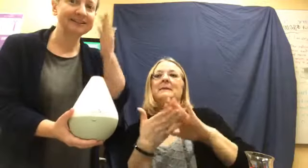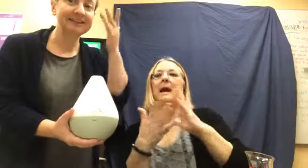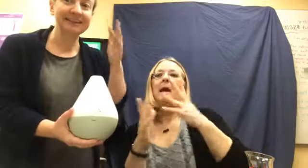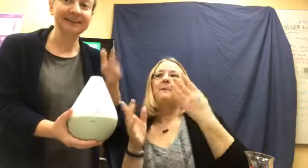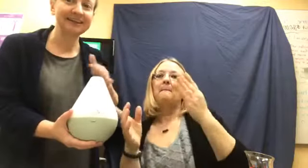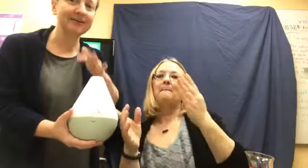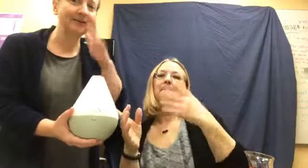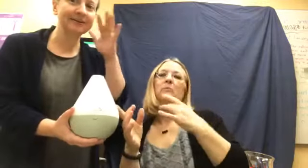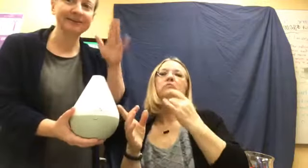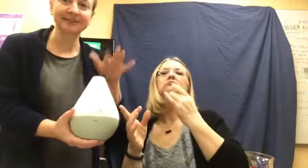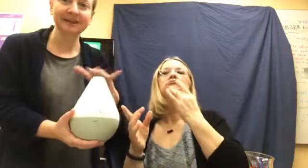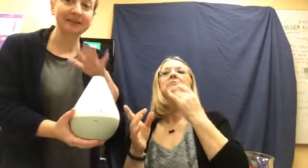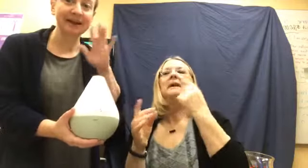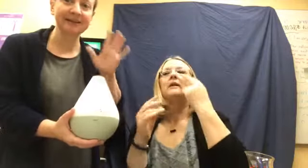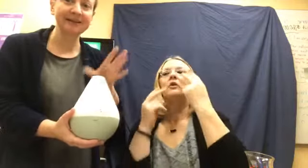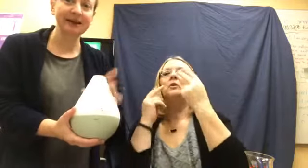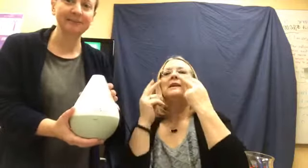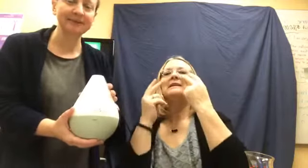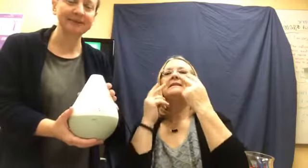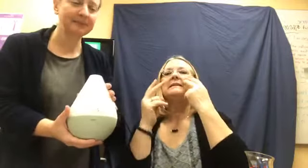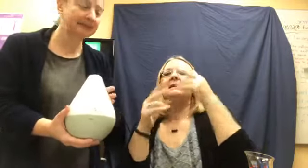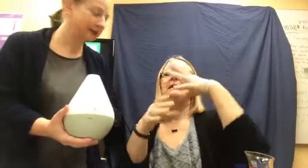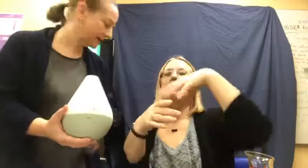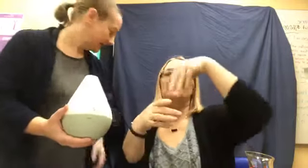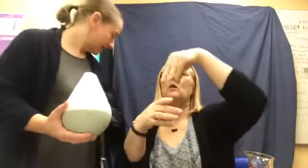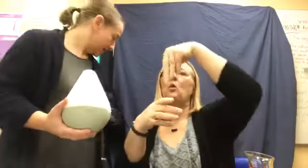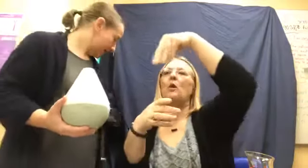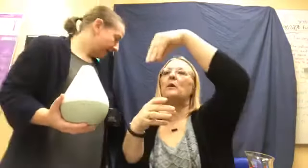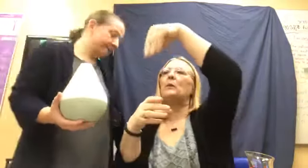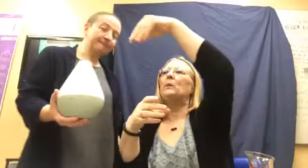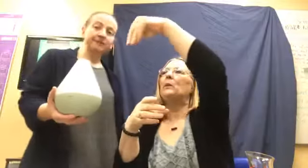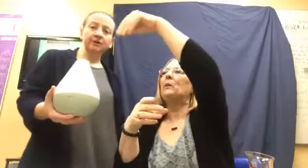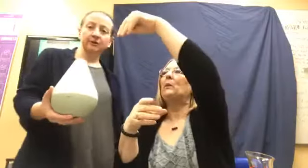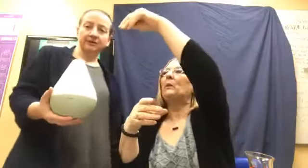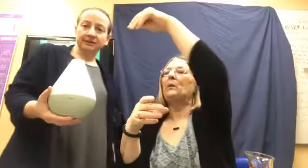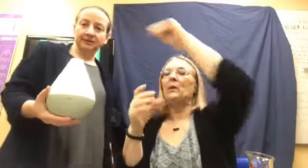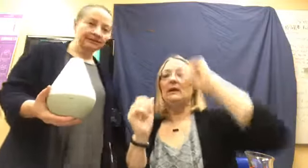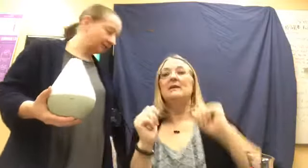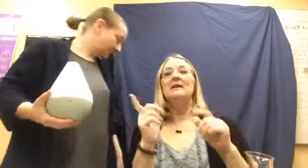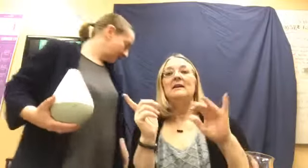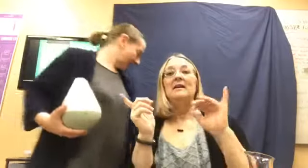see the oils coming out of the top. It's amazing. Um, so this is the Dewdrop.